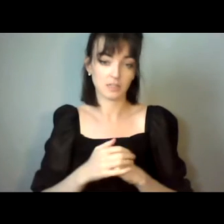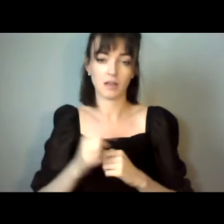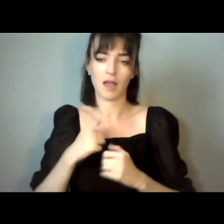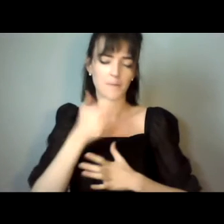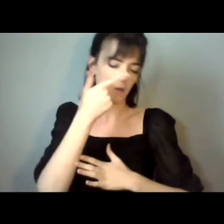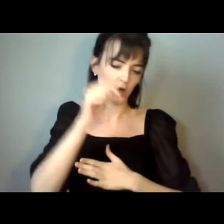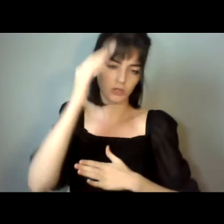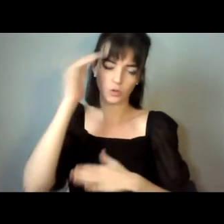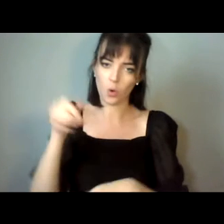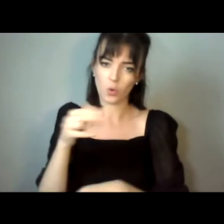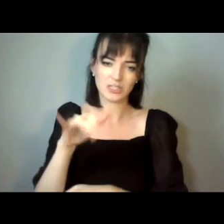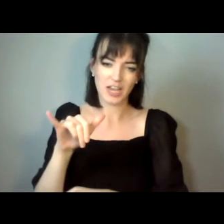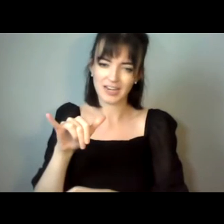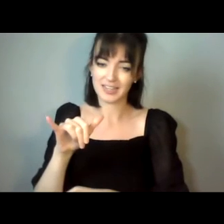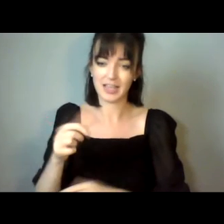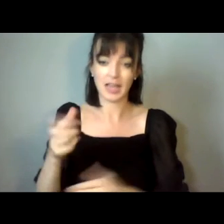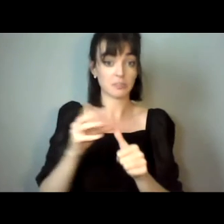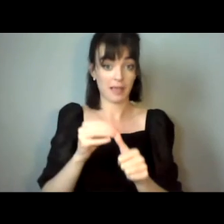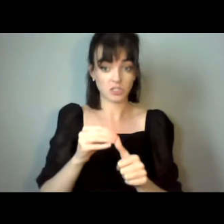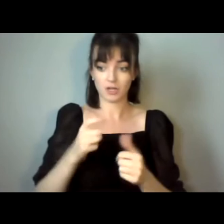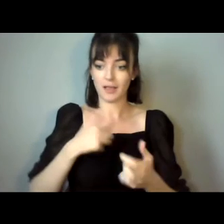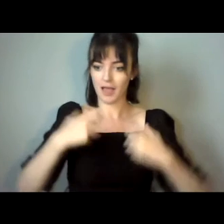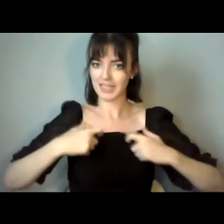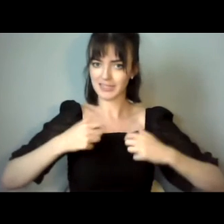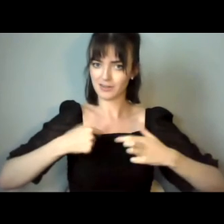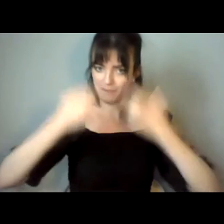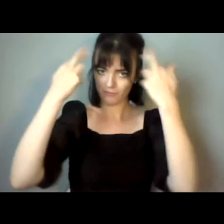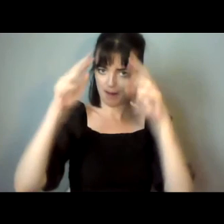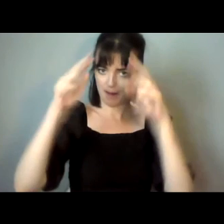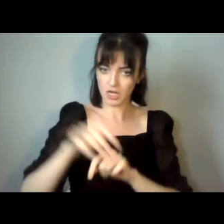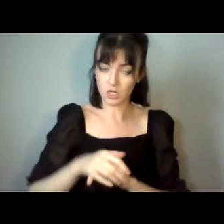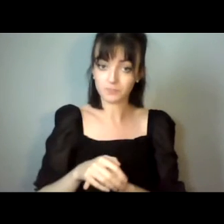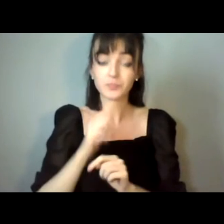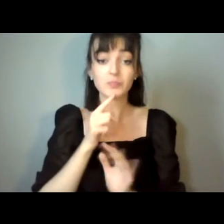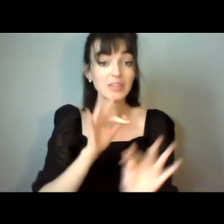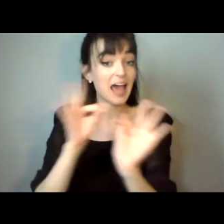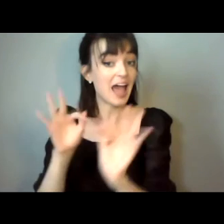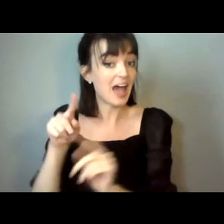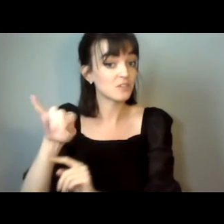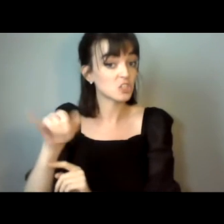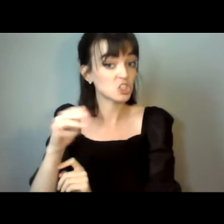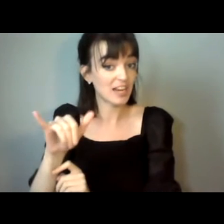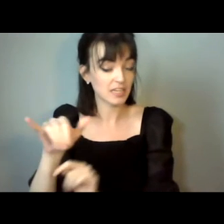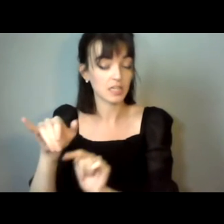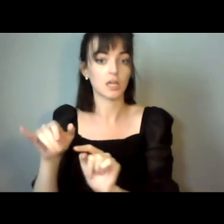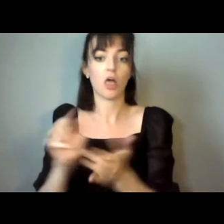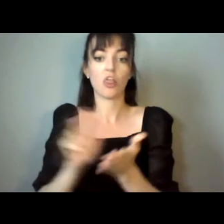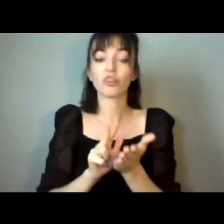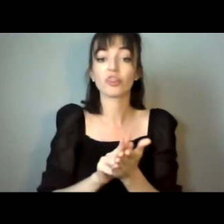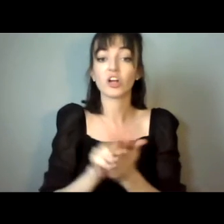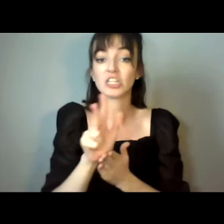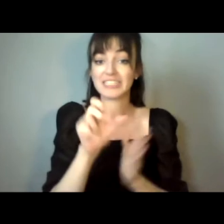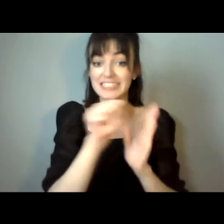let alone represent her. But since her case, 13 states and the District of Columbia have passed